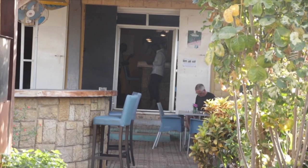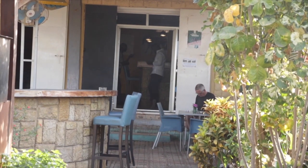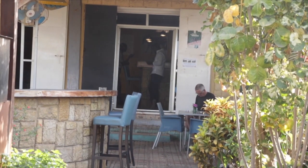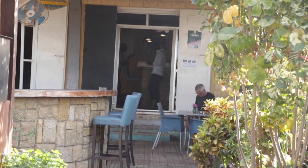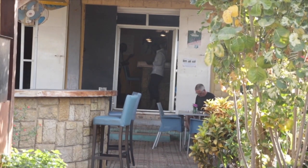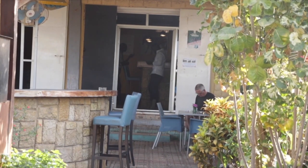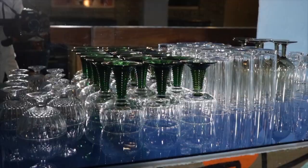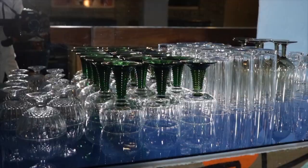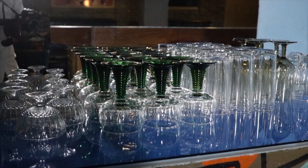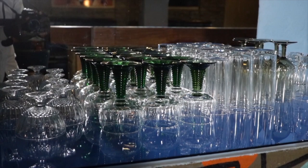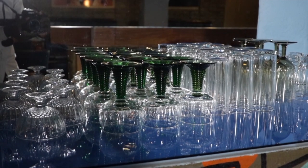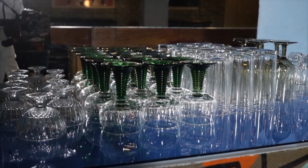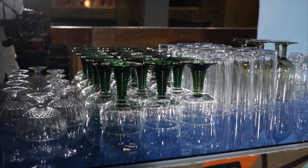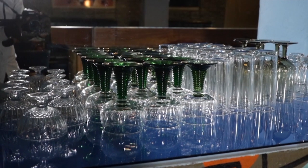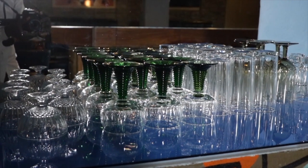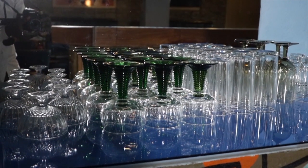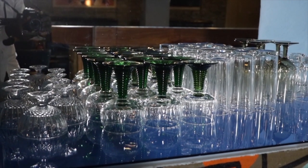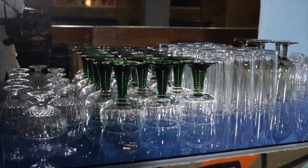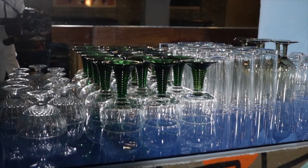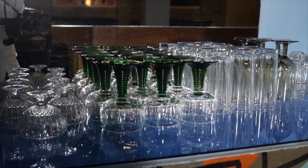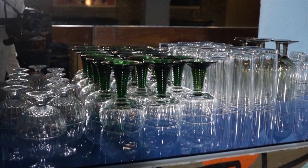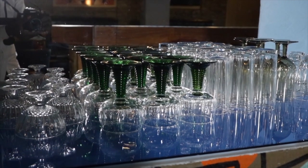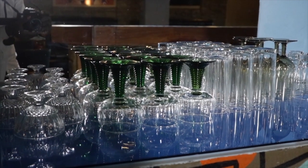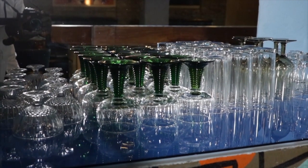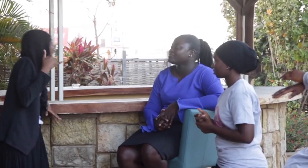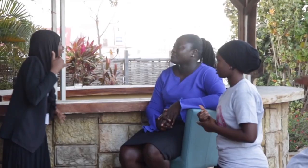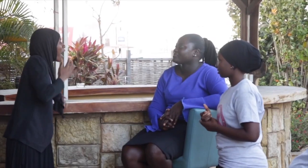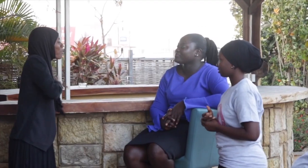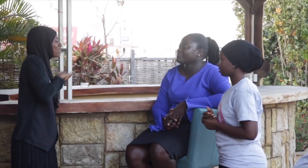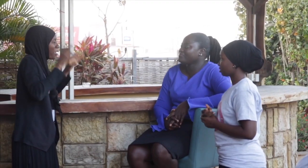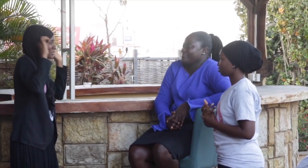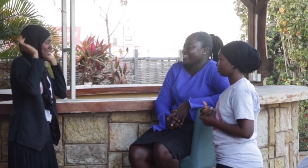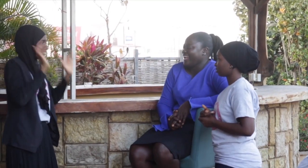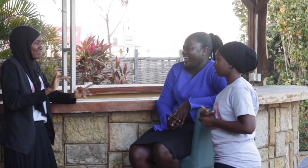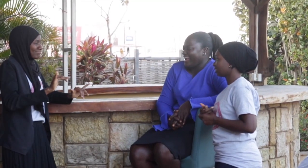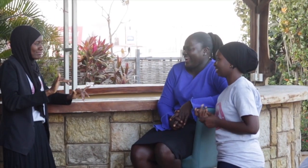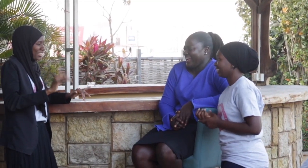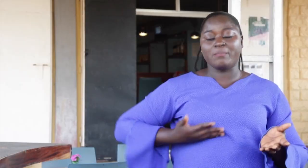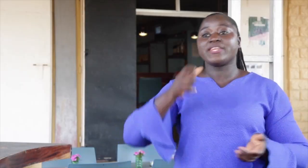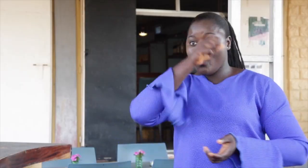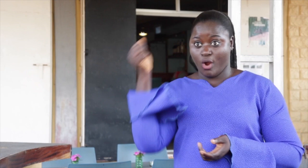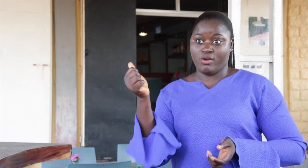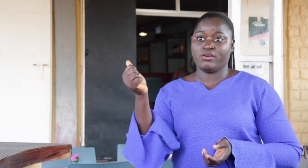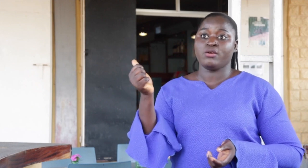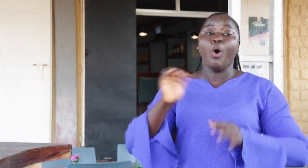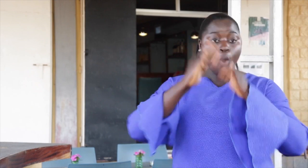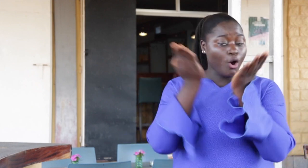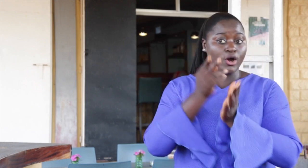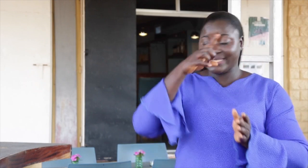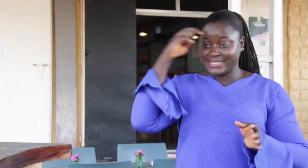this is not your average spot for dining and whining. This entire staff here is Deaf. The reason why we started this restaurant